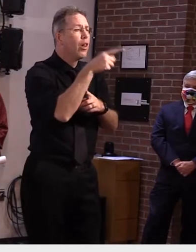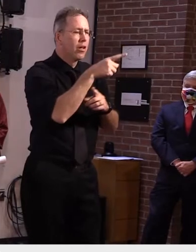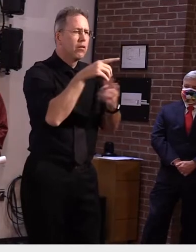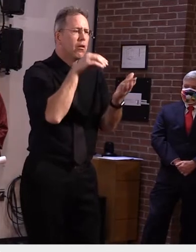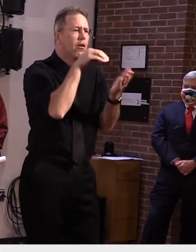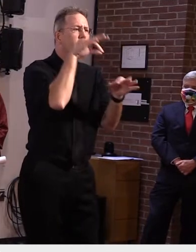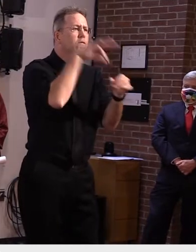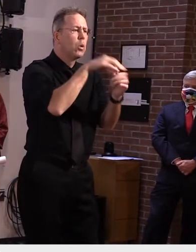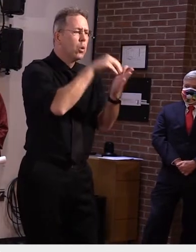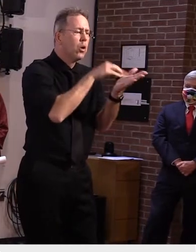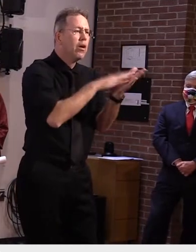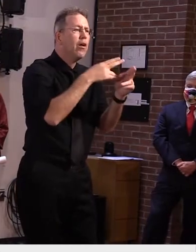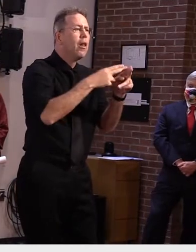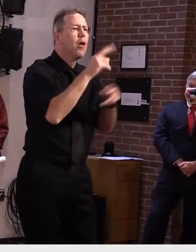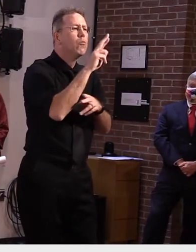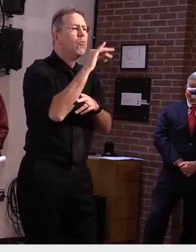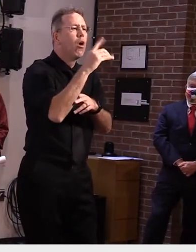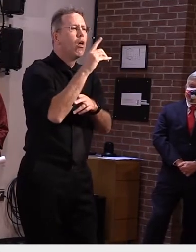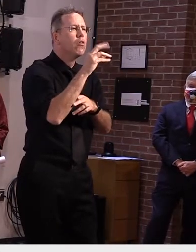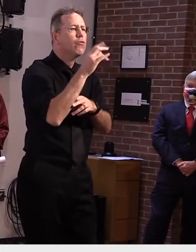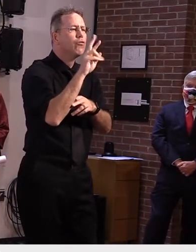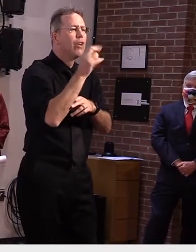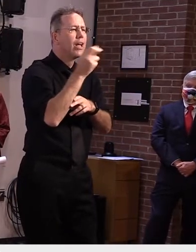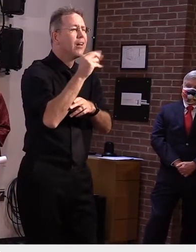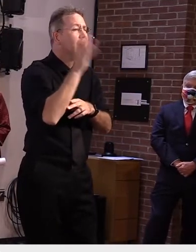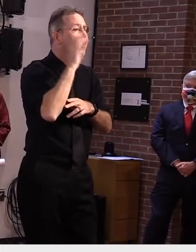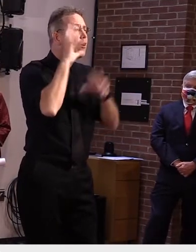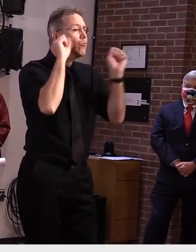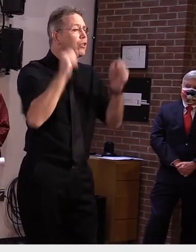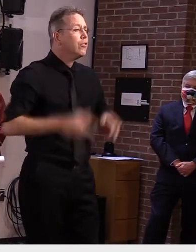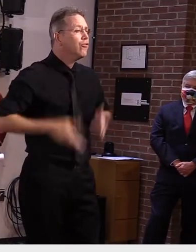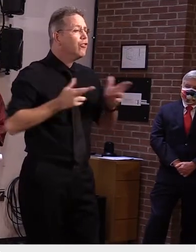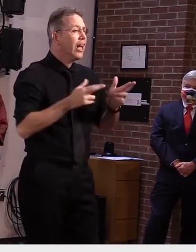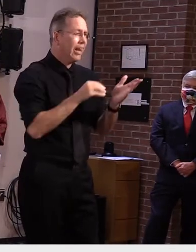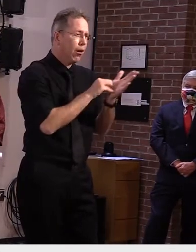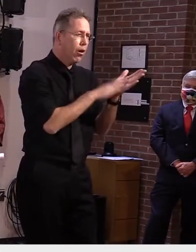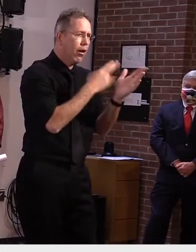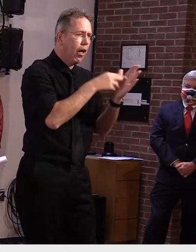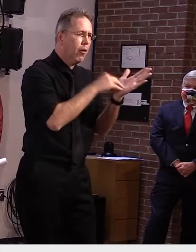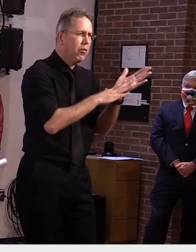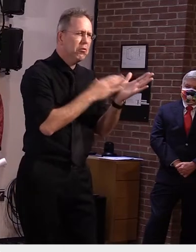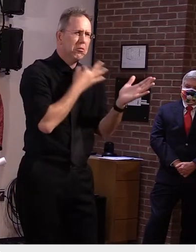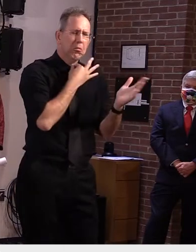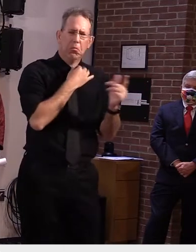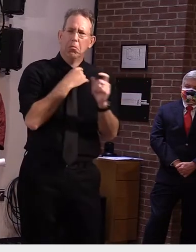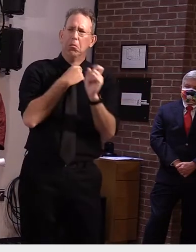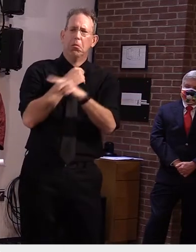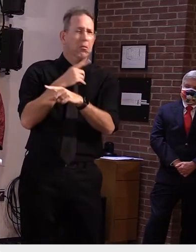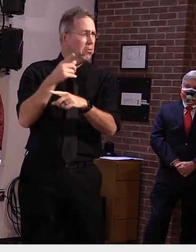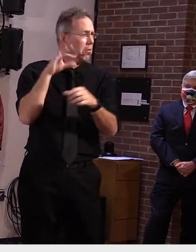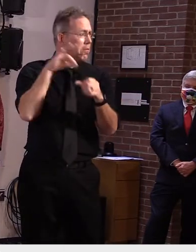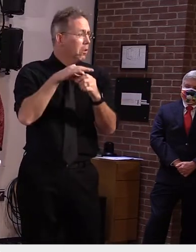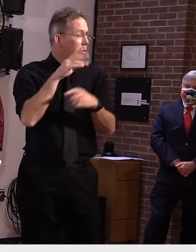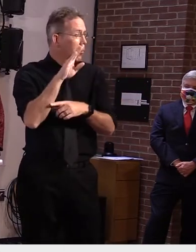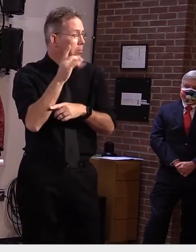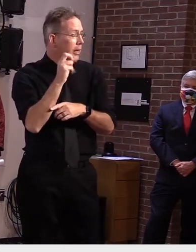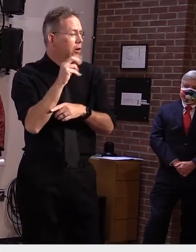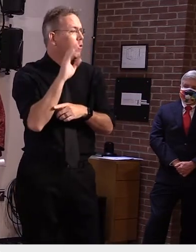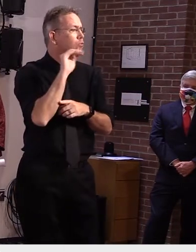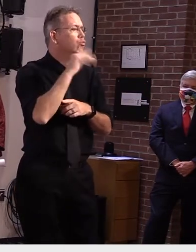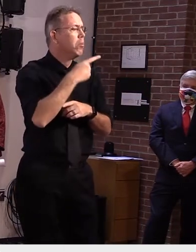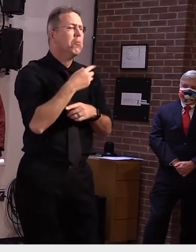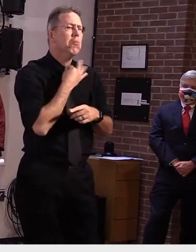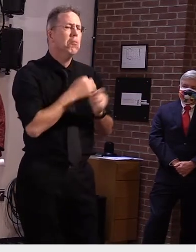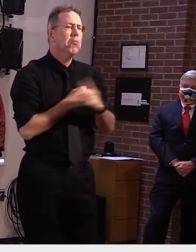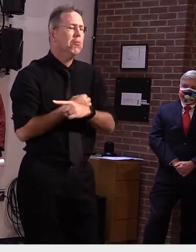Trump. I have not made up my mind at this point, but I rest assured, whoever, if I decide to write in,